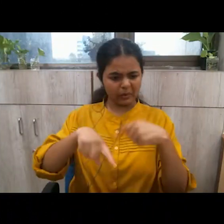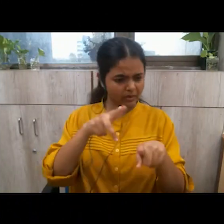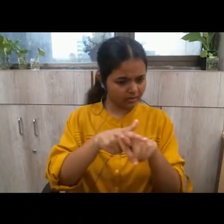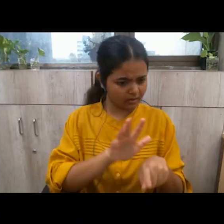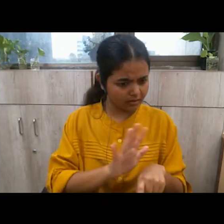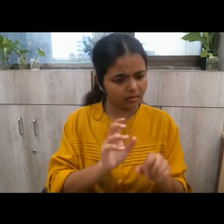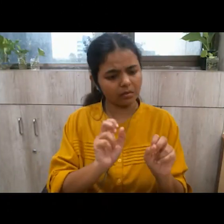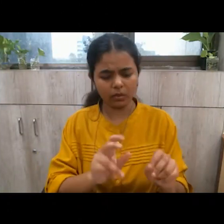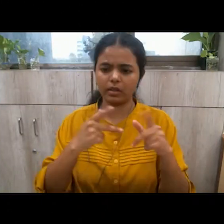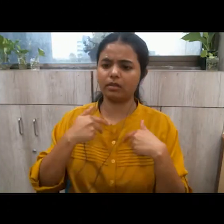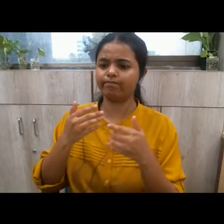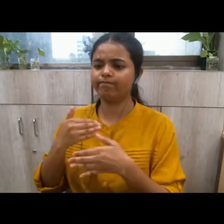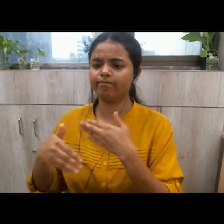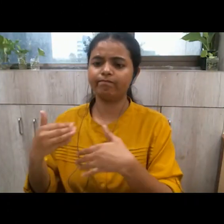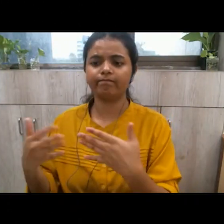inconvenience others